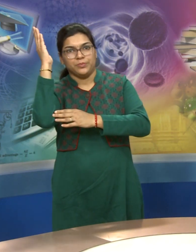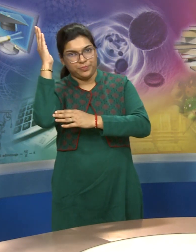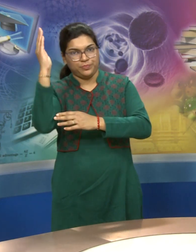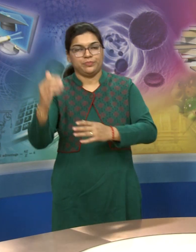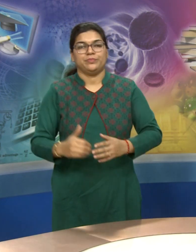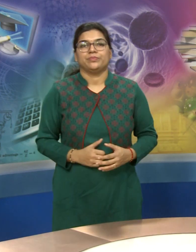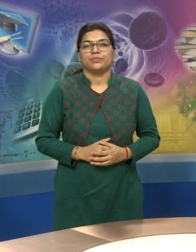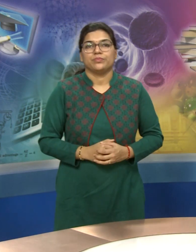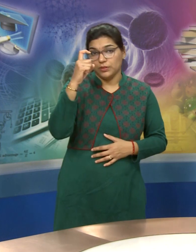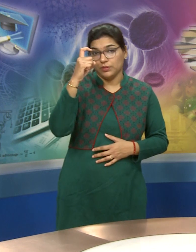presentations